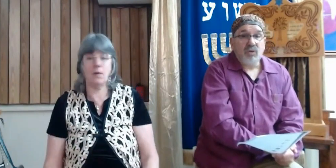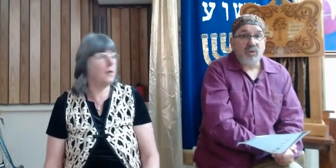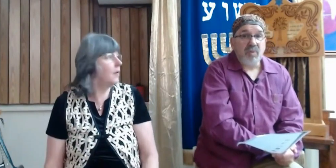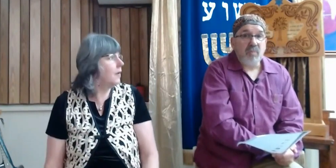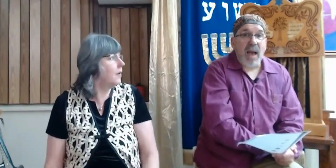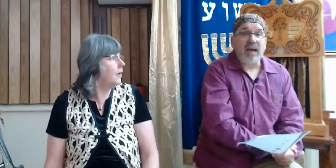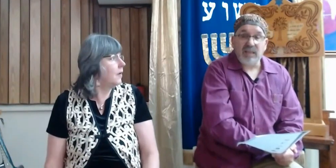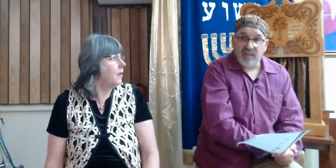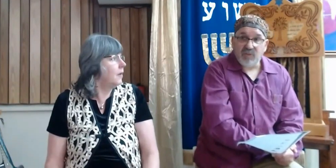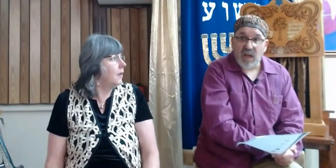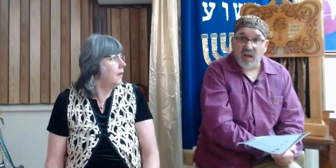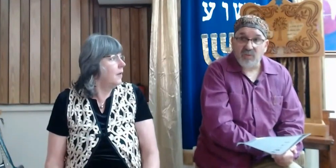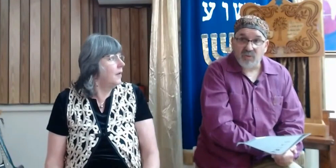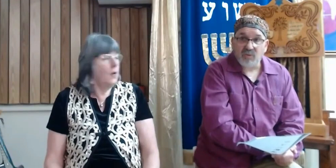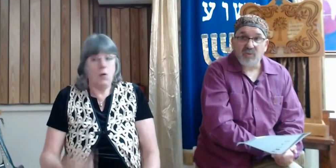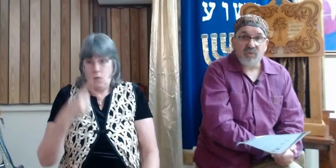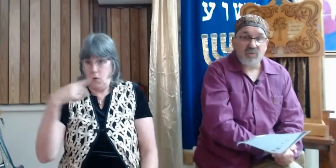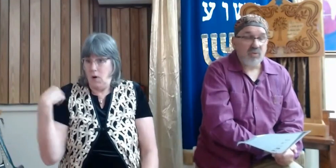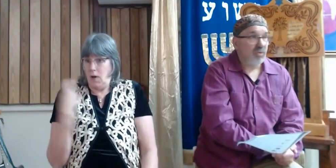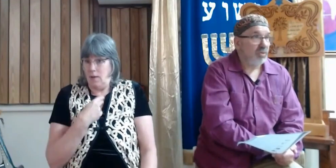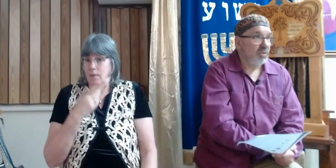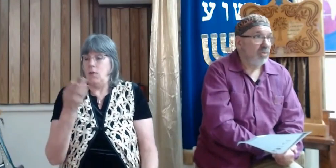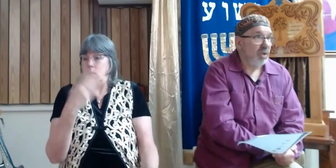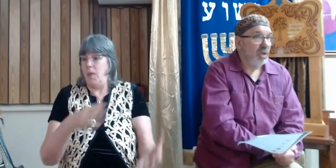be back in his house,